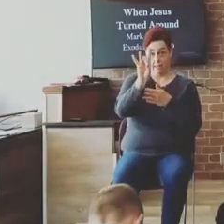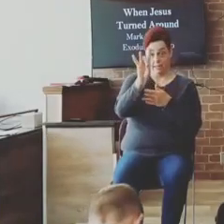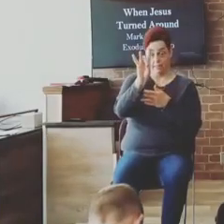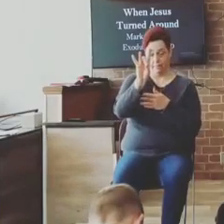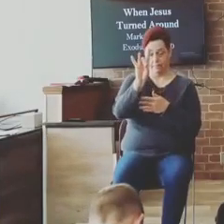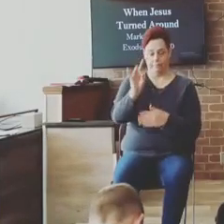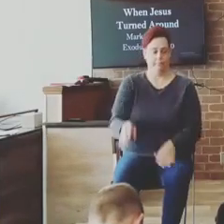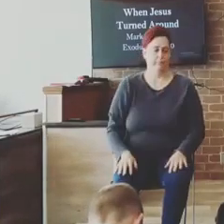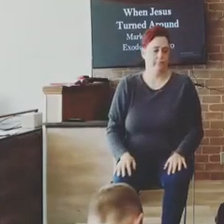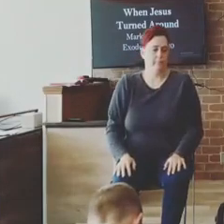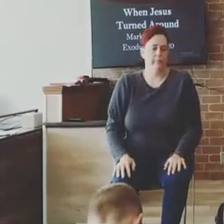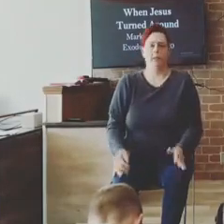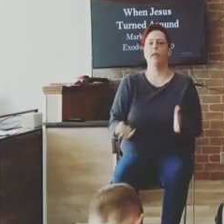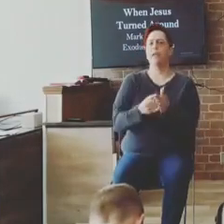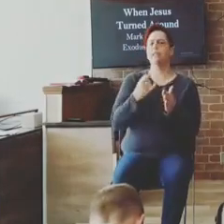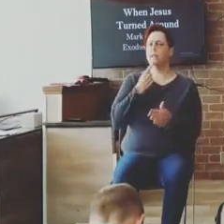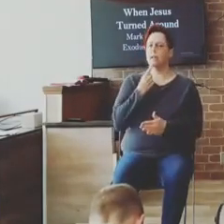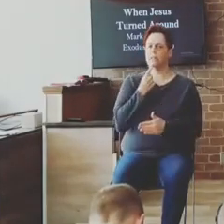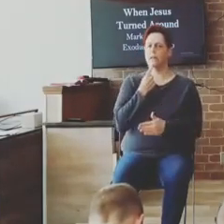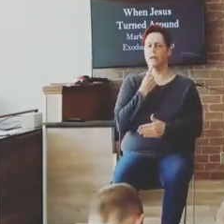And it says this.